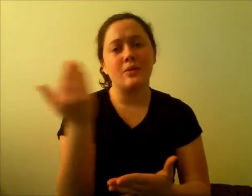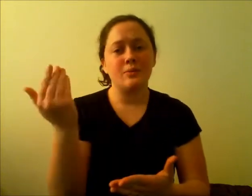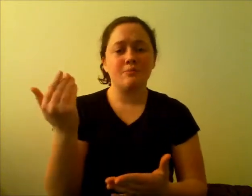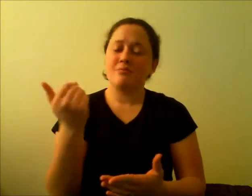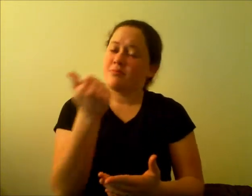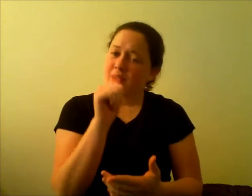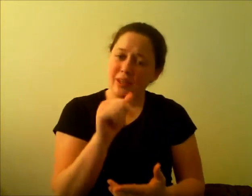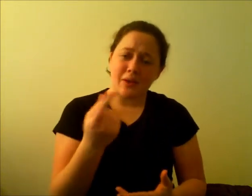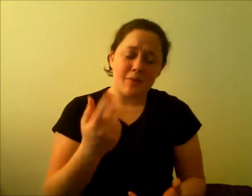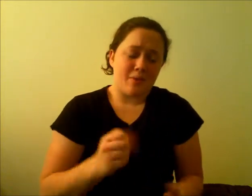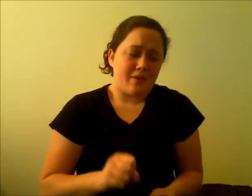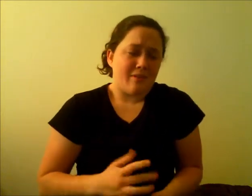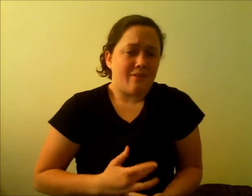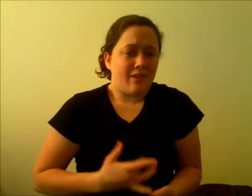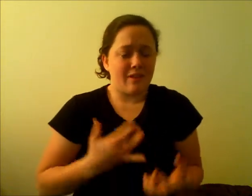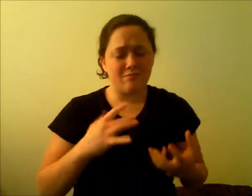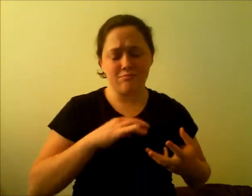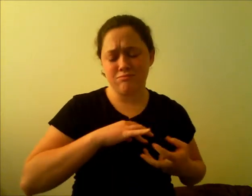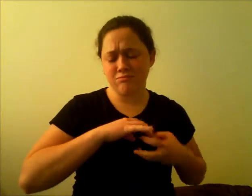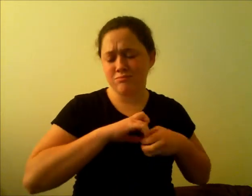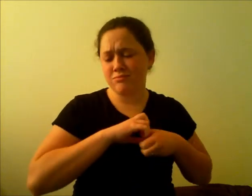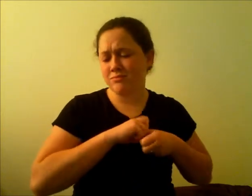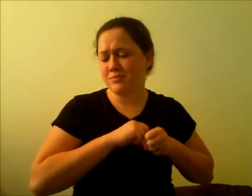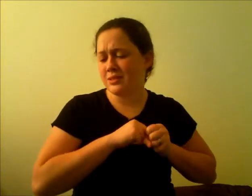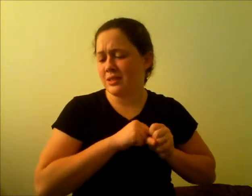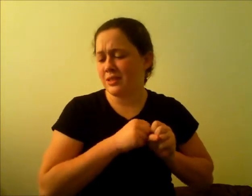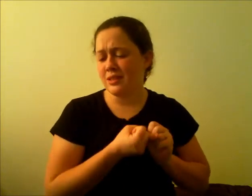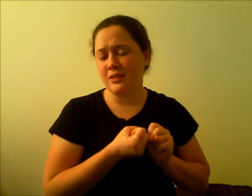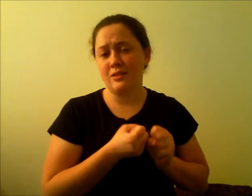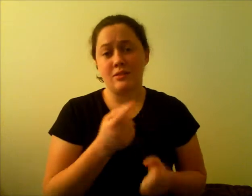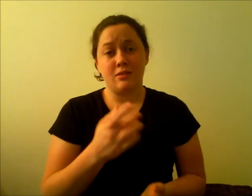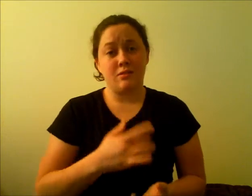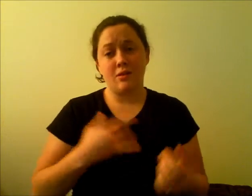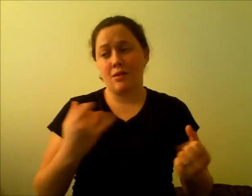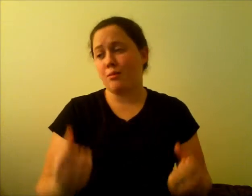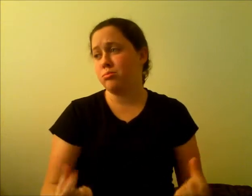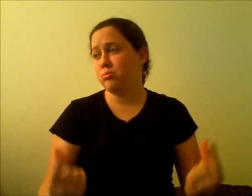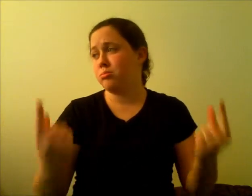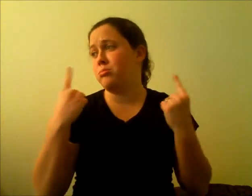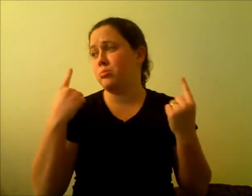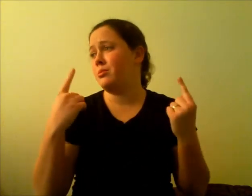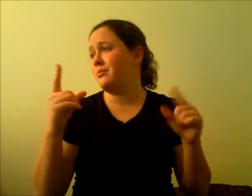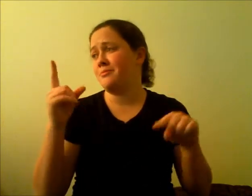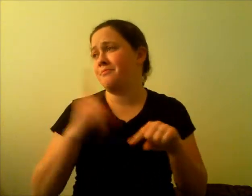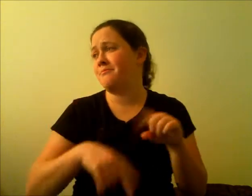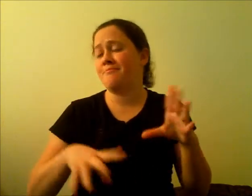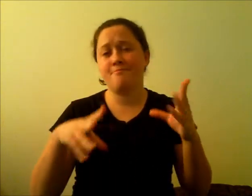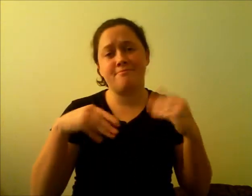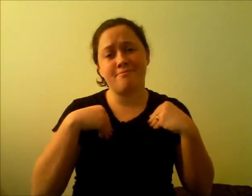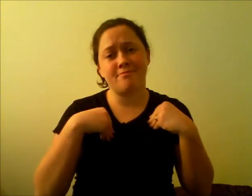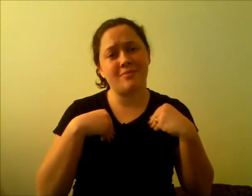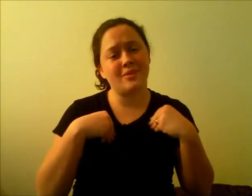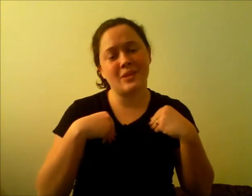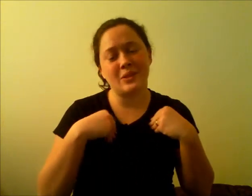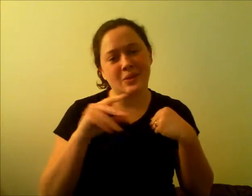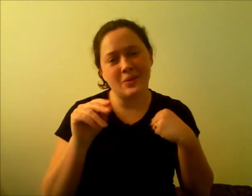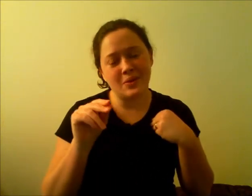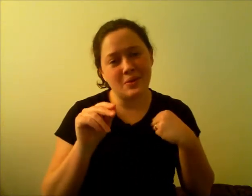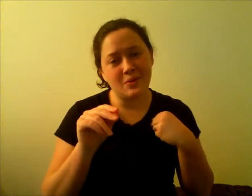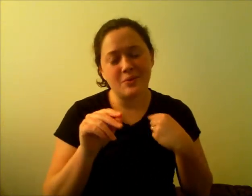Anyone can feel the ache You think it's more than you can take But